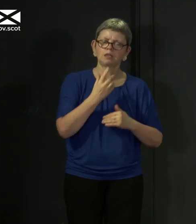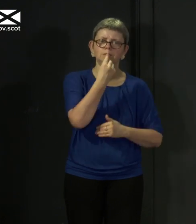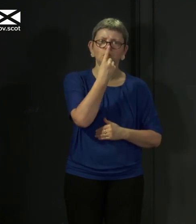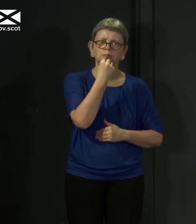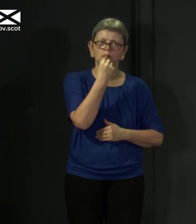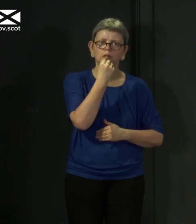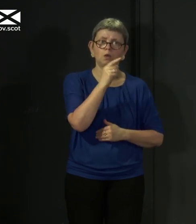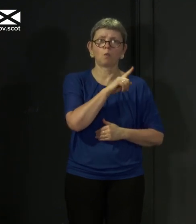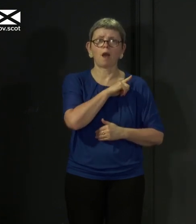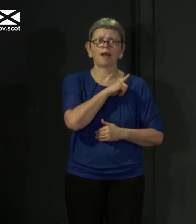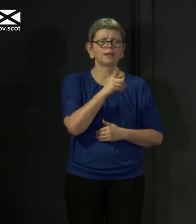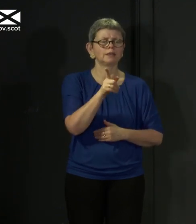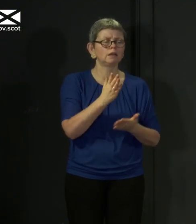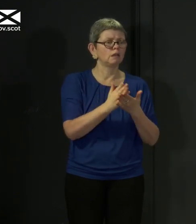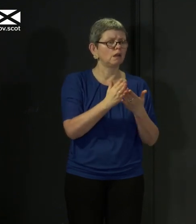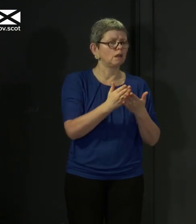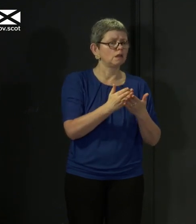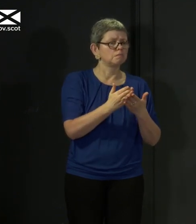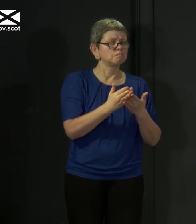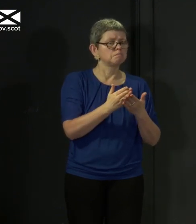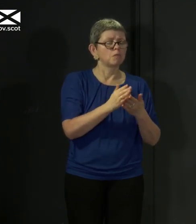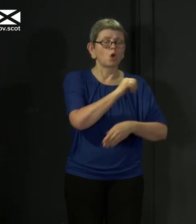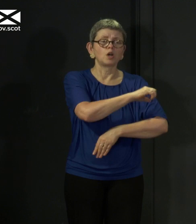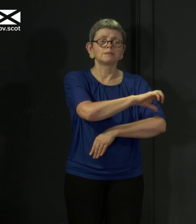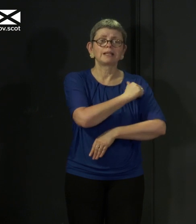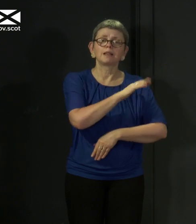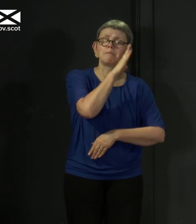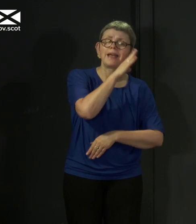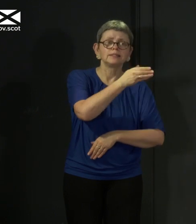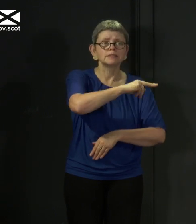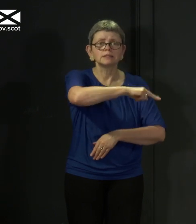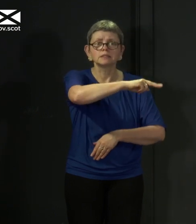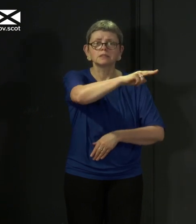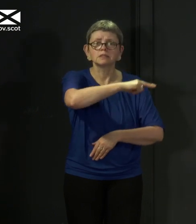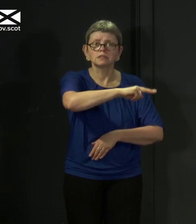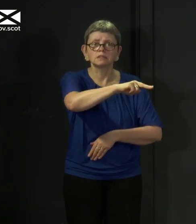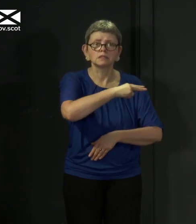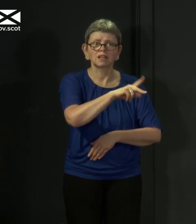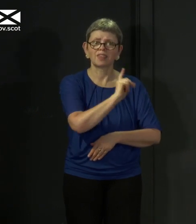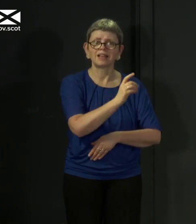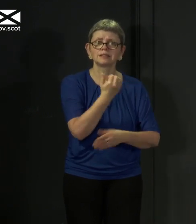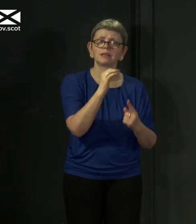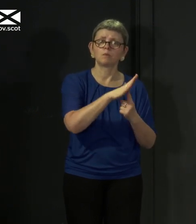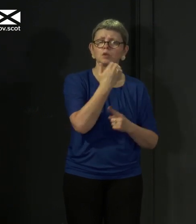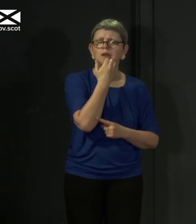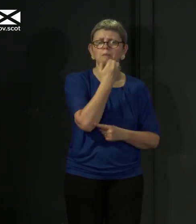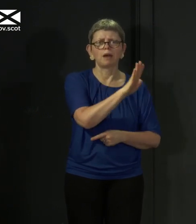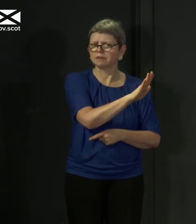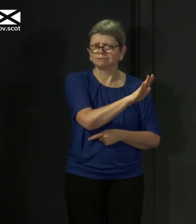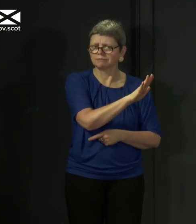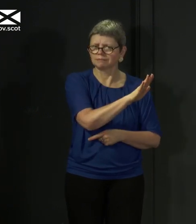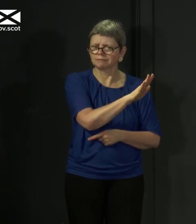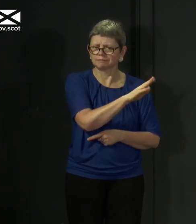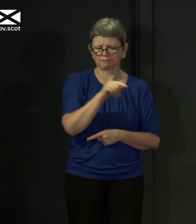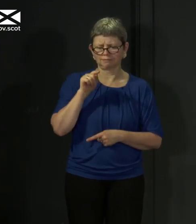NHS capacity, you may, you know, sort of think, well, there's a level of case numbers or a reproduction rate that we could tolerate that is